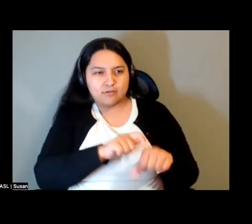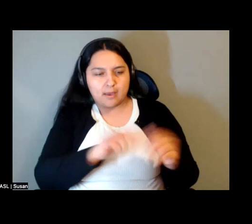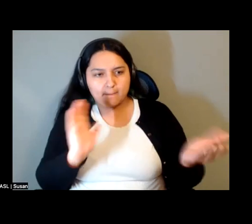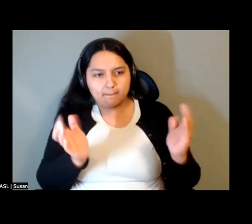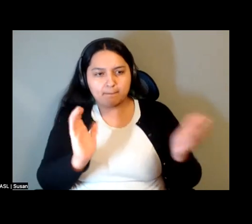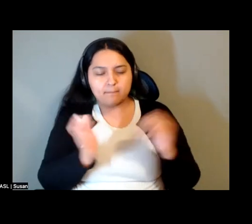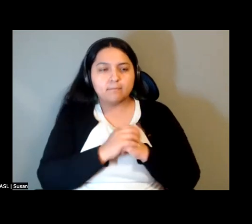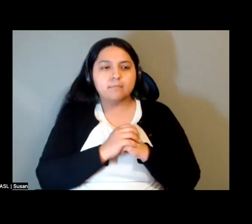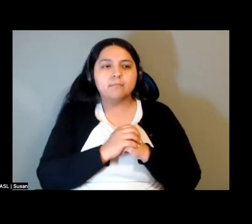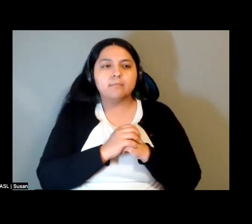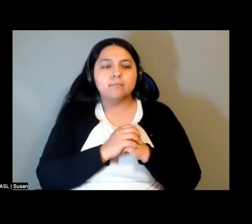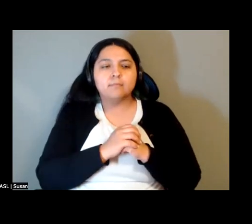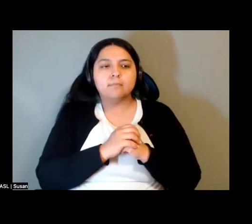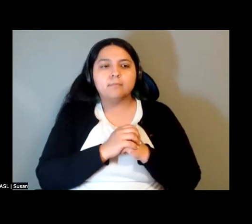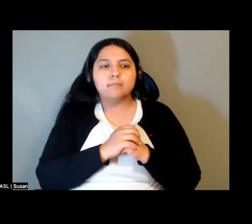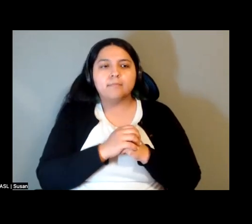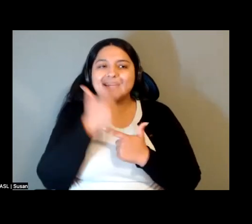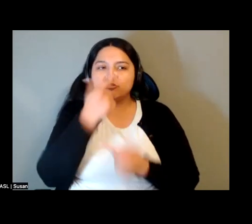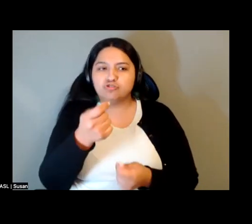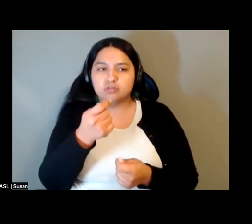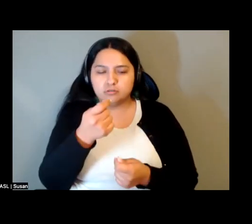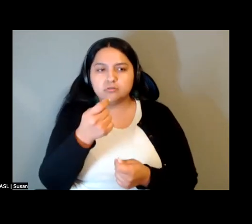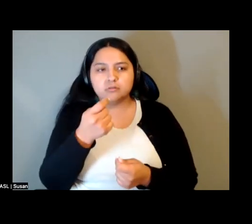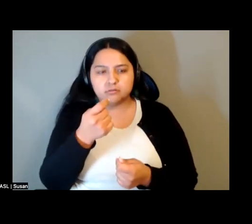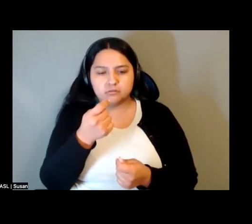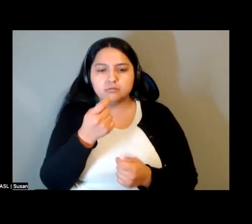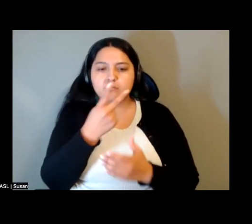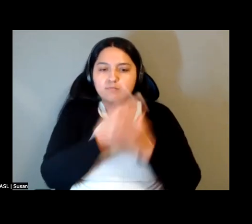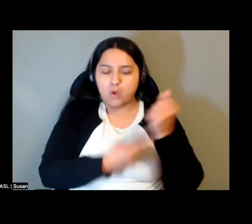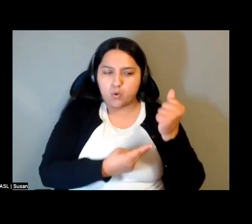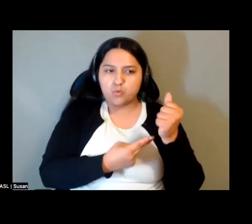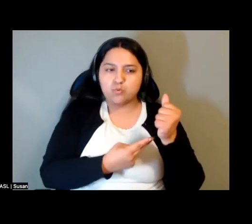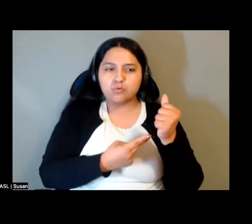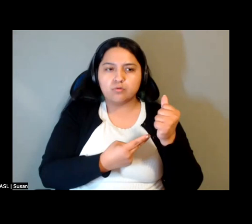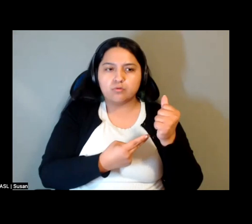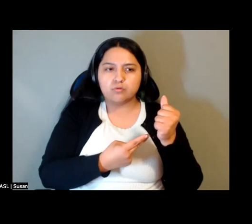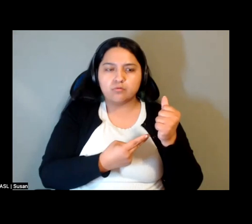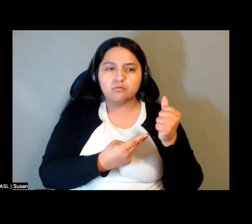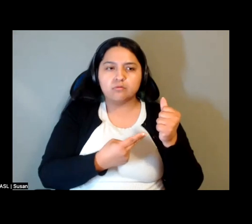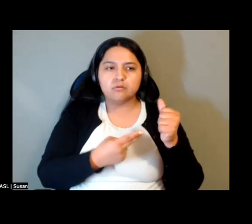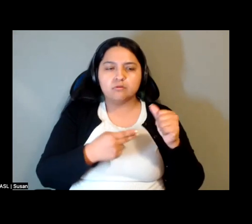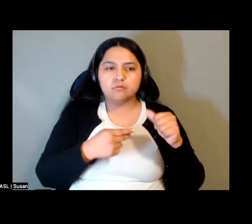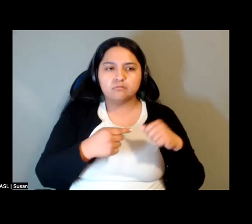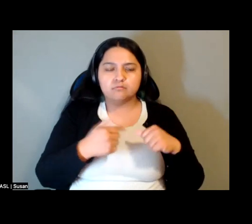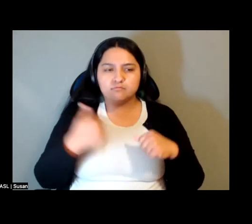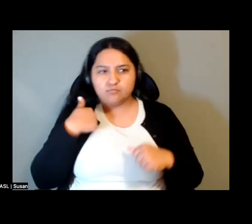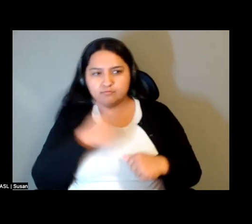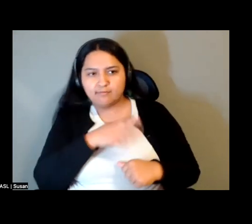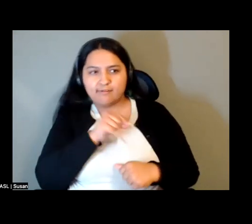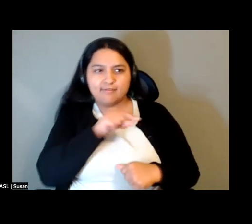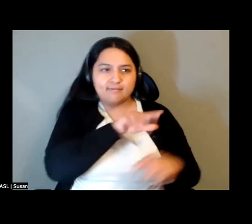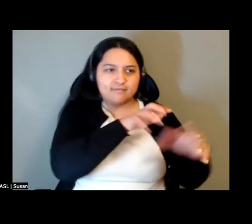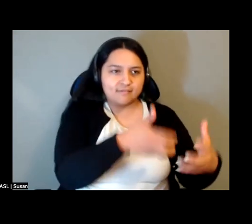how we both kind of circle back around towards the solidarity economy